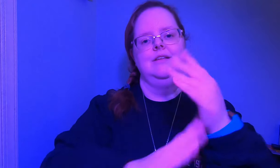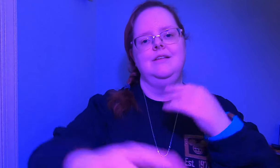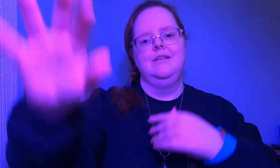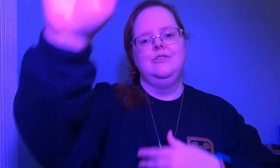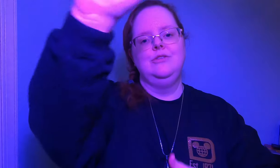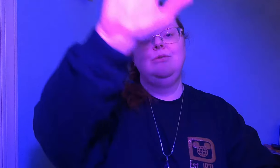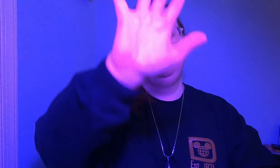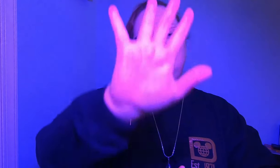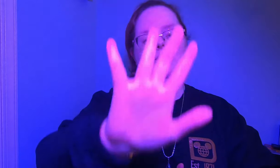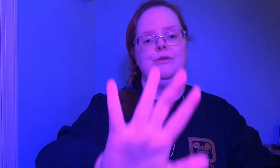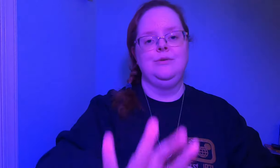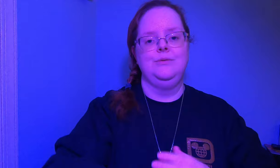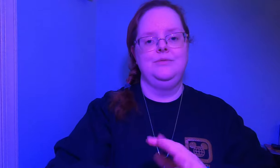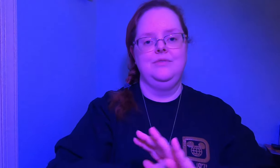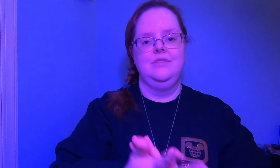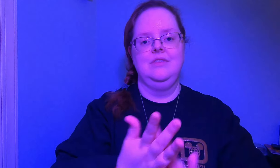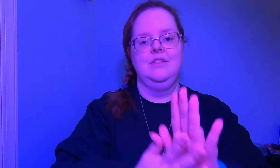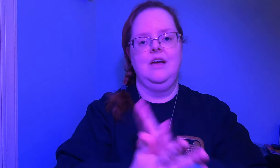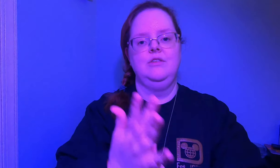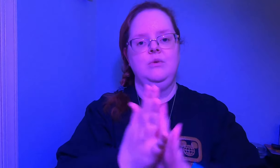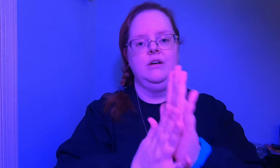so do you as well